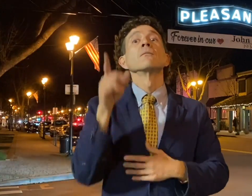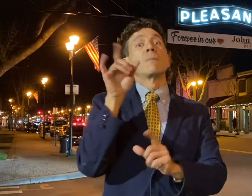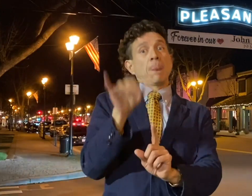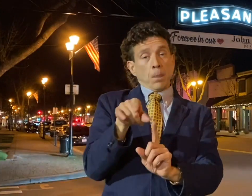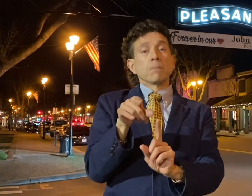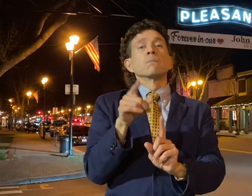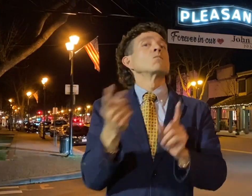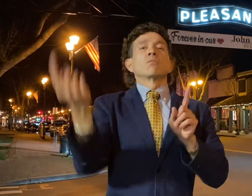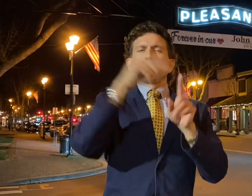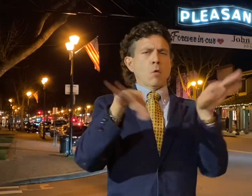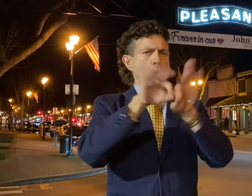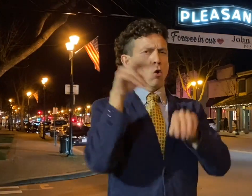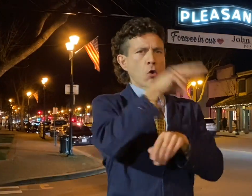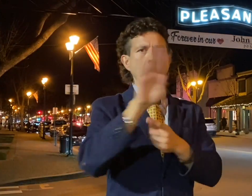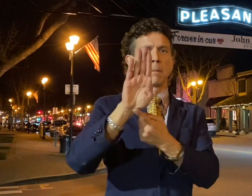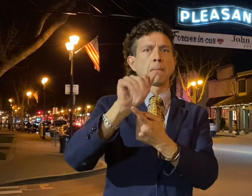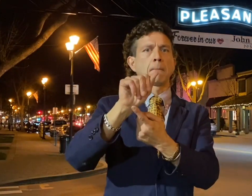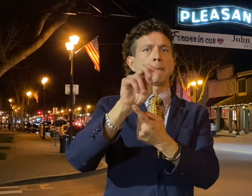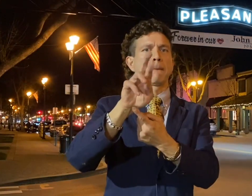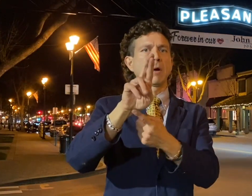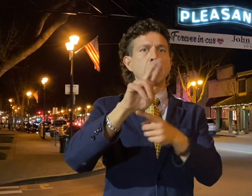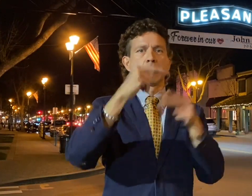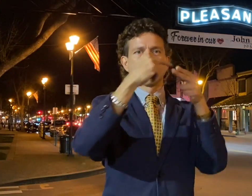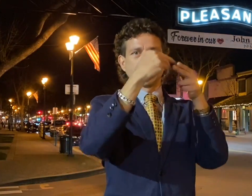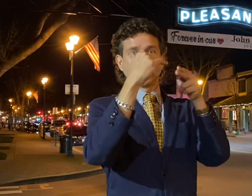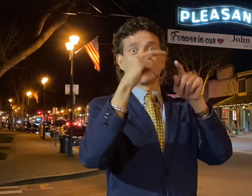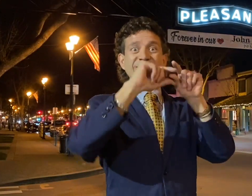Something to notice is the banner hanging below the sign.